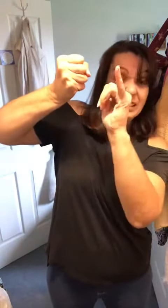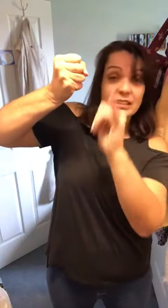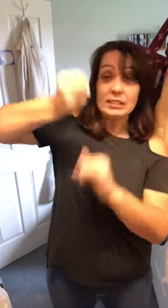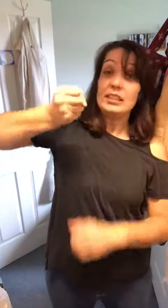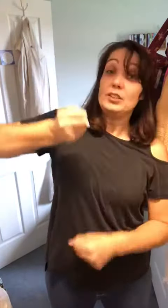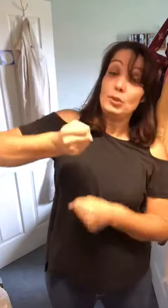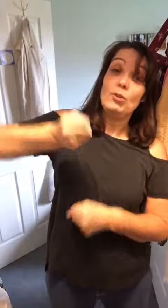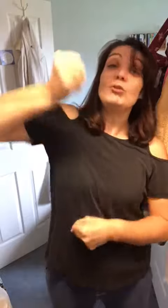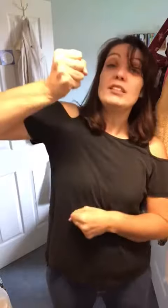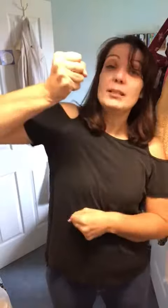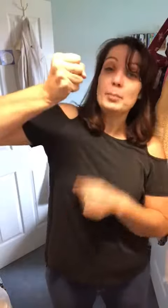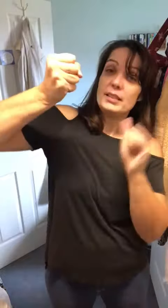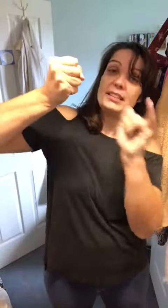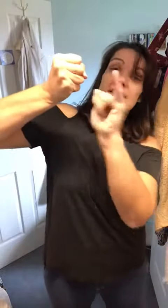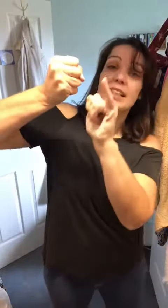So hold it up and stay.